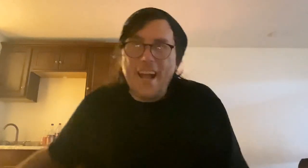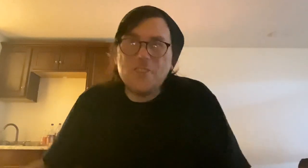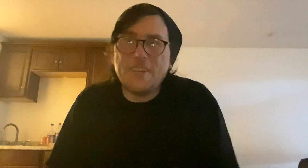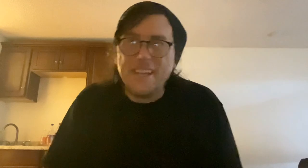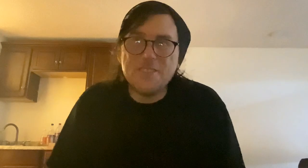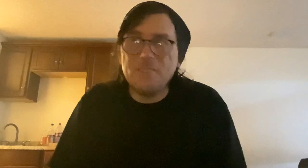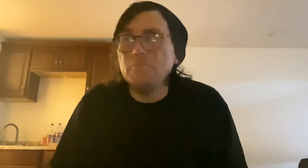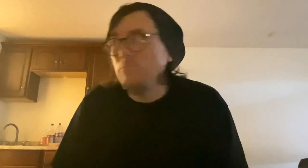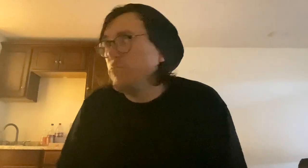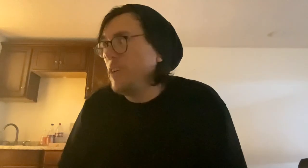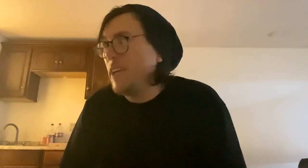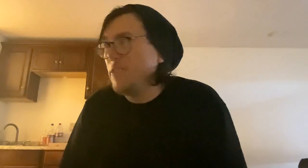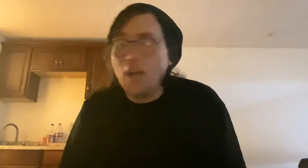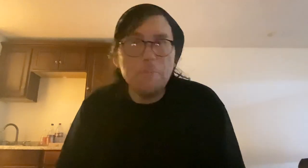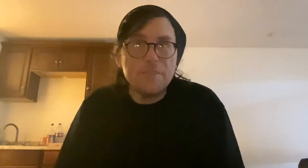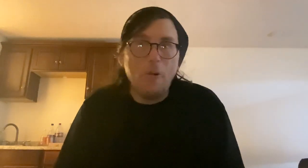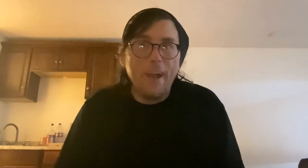actually get some jobs that way.